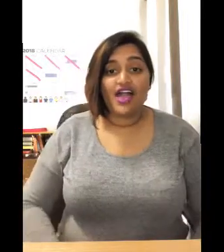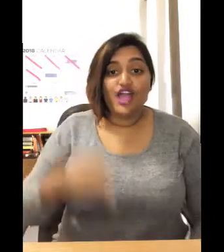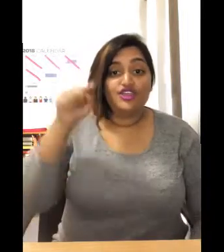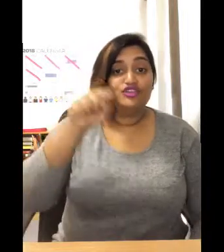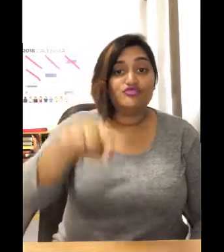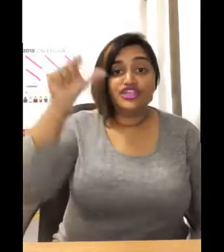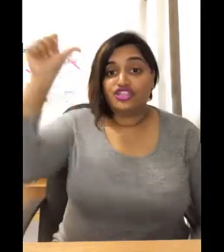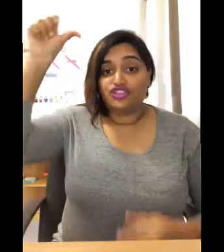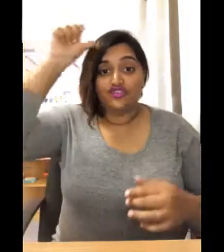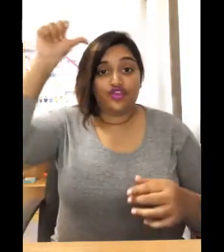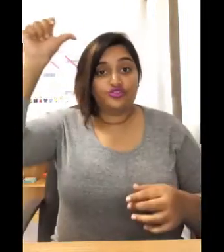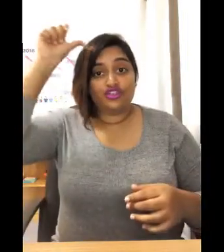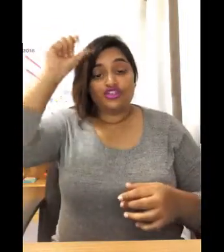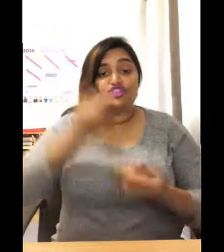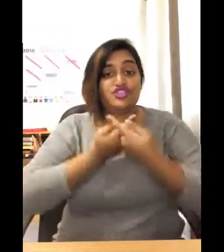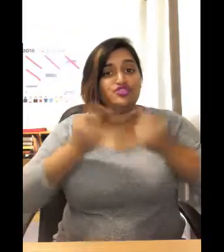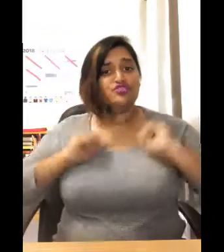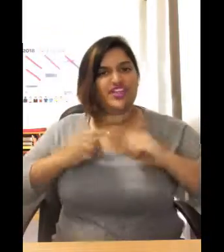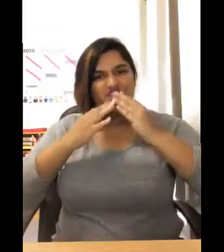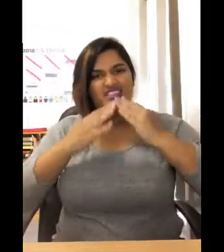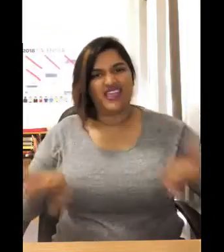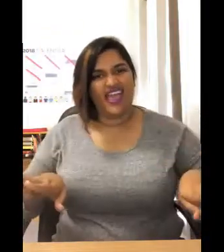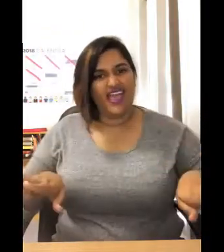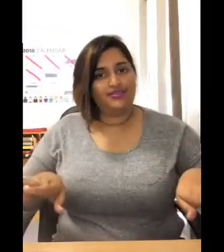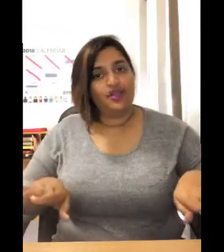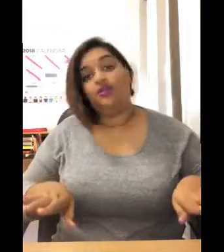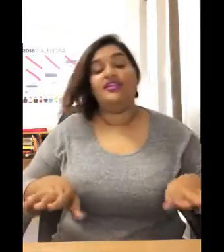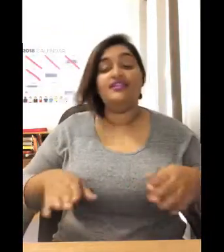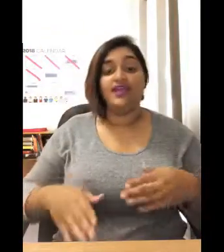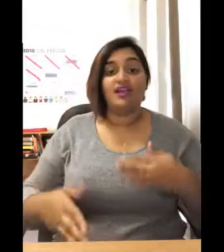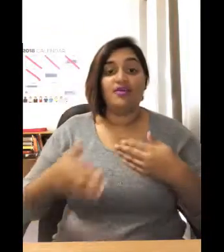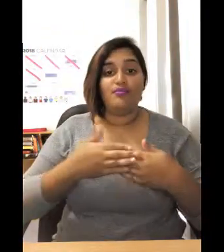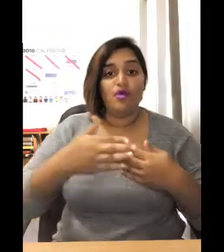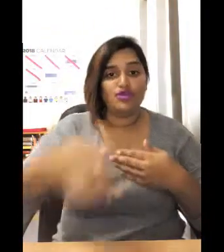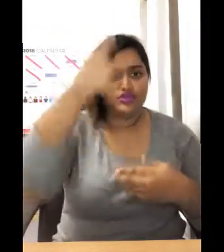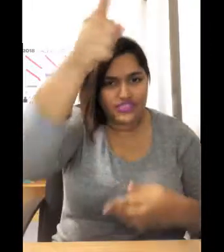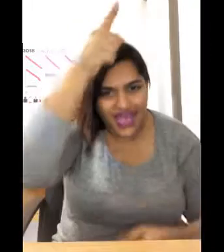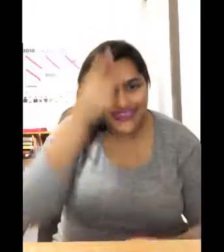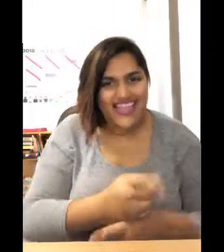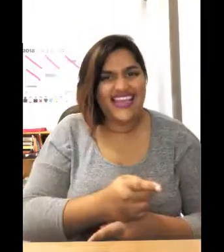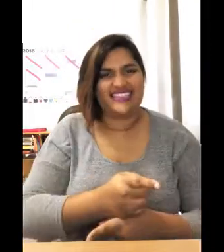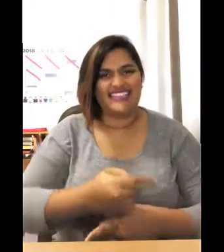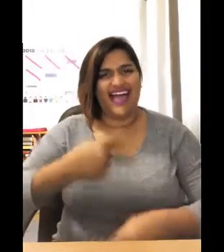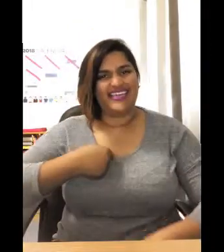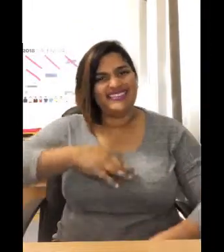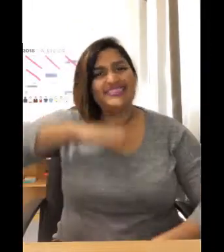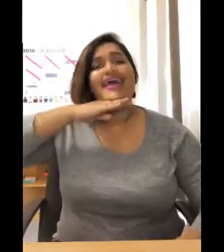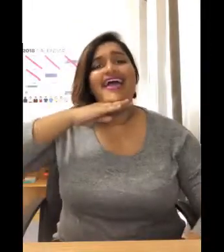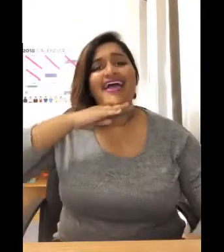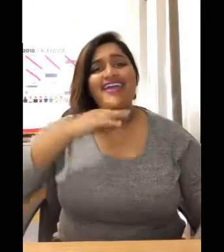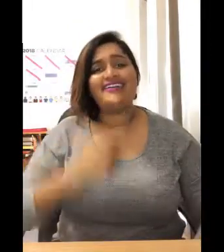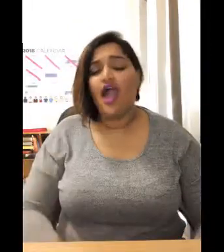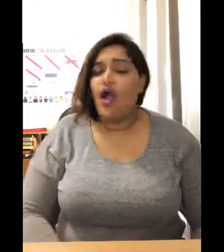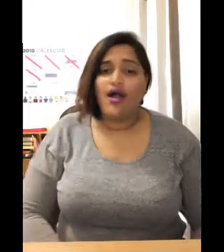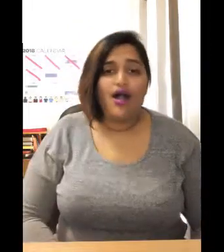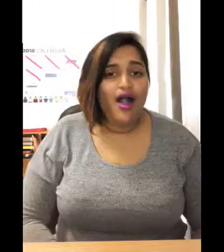you need to know the situation's getting older now. The more you talk, the less I can say. Hey,